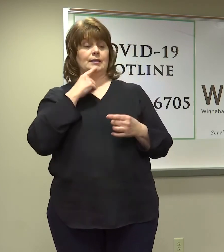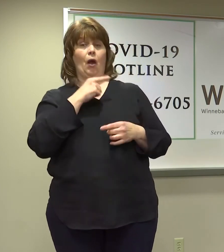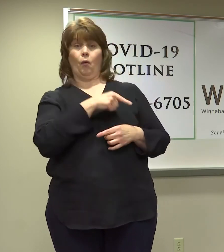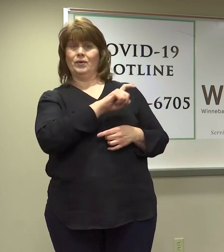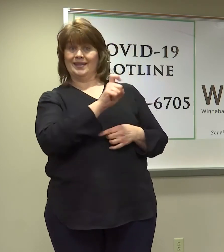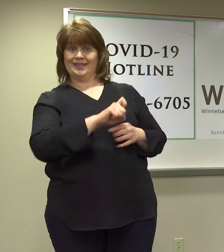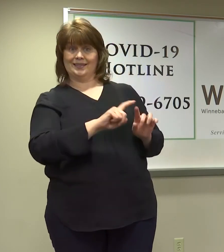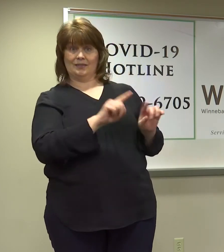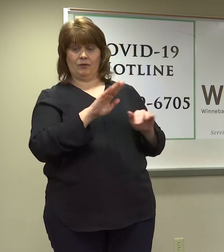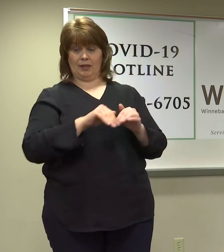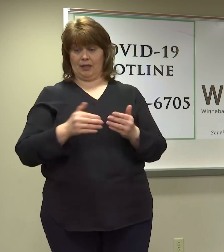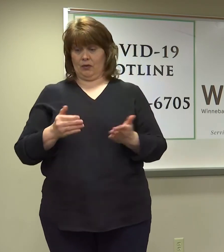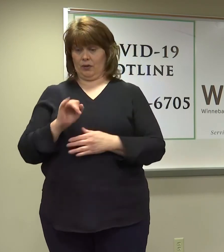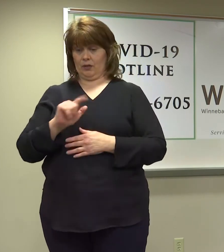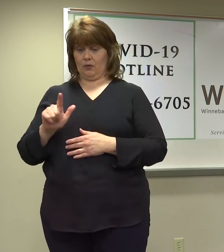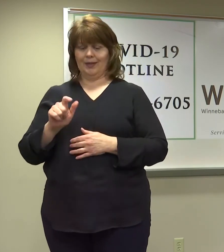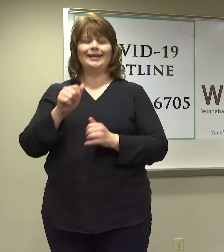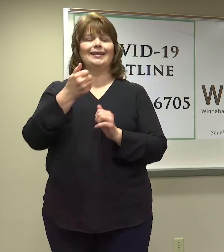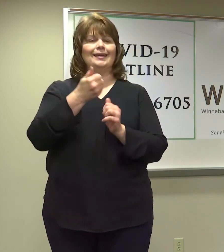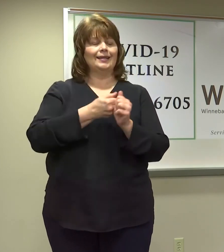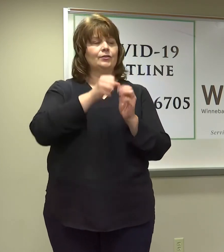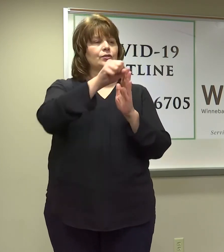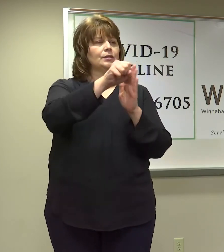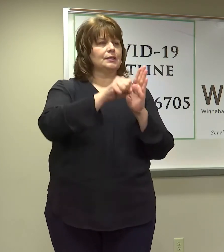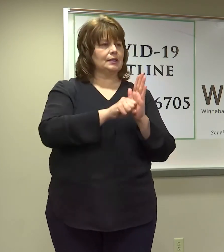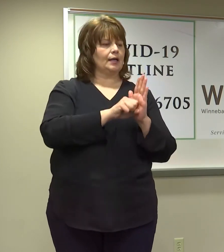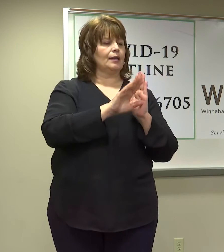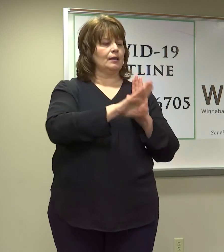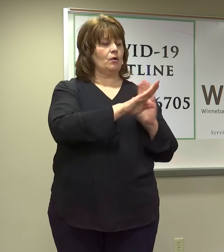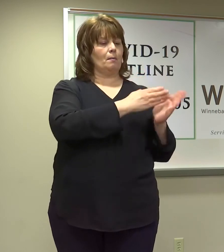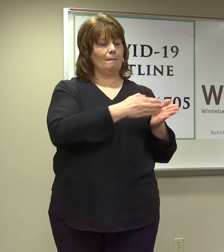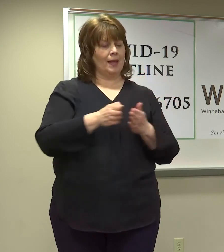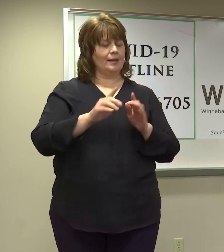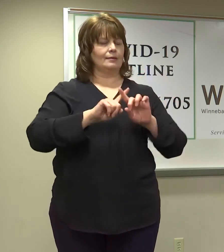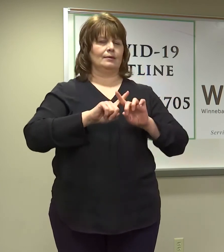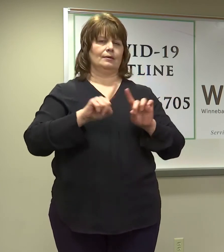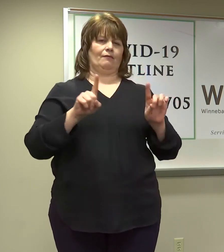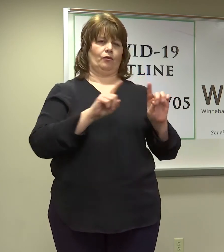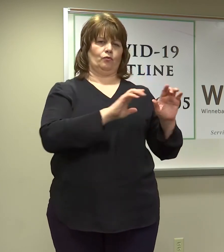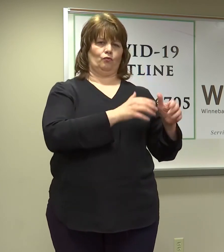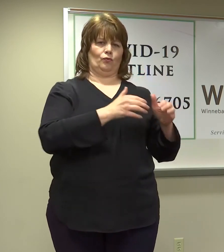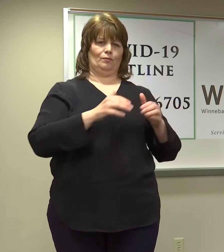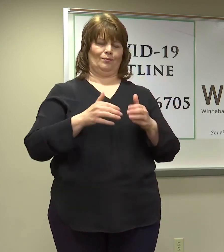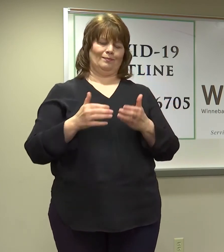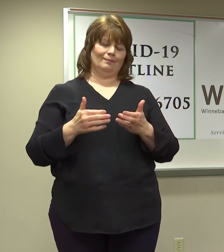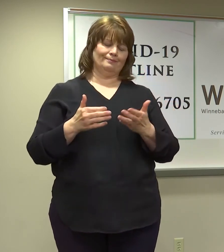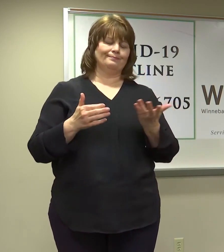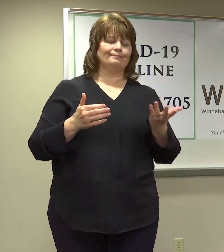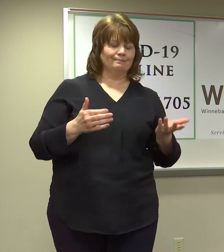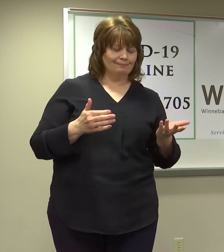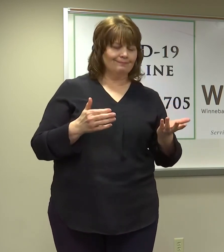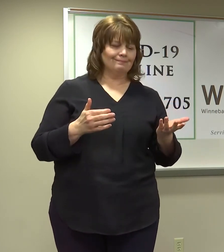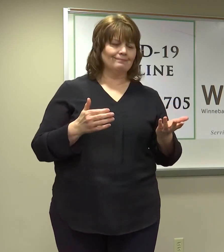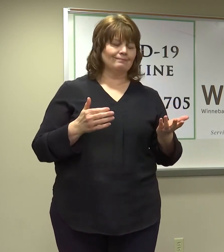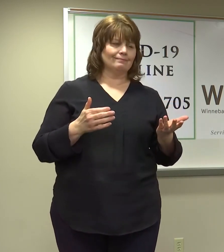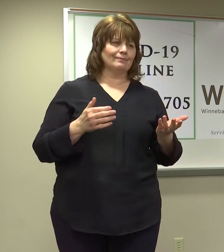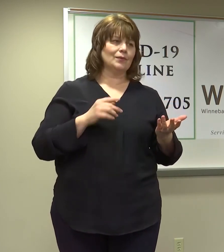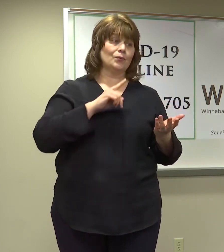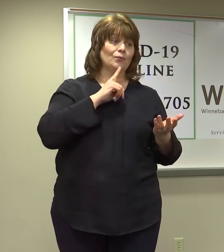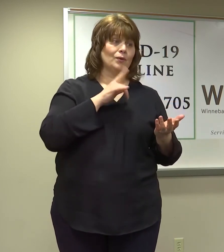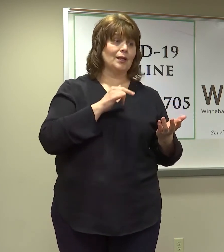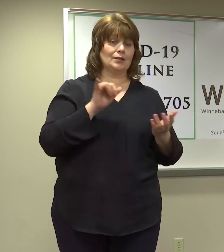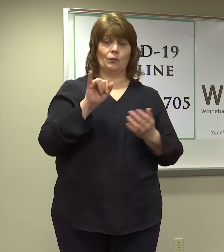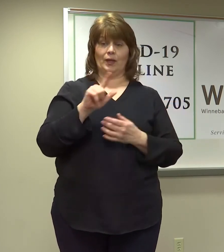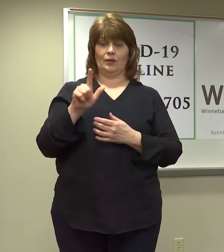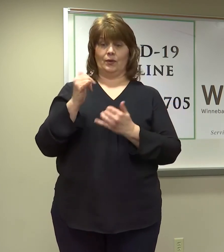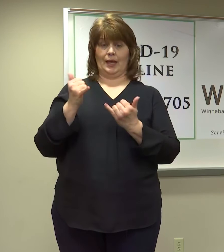differently. Each state has a different plan to address the phases. And that's an unfortunate, but it is the reality check. In Illinois